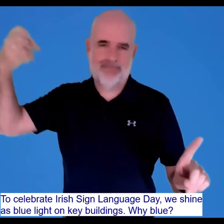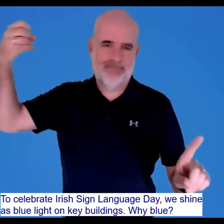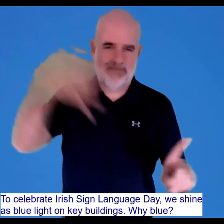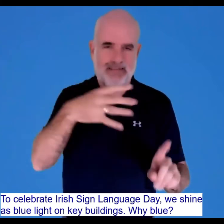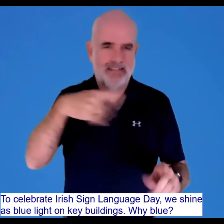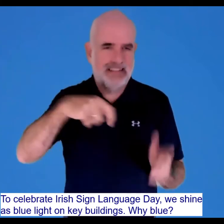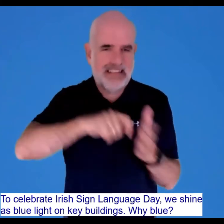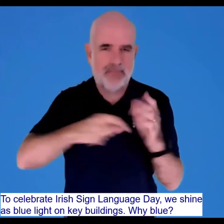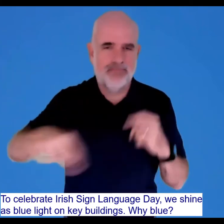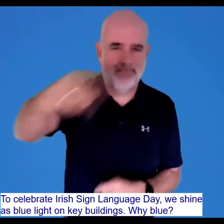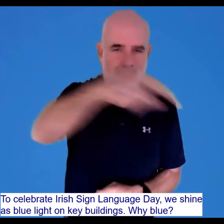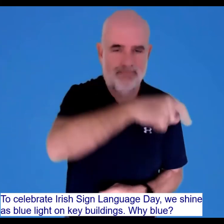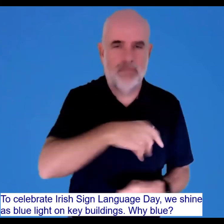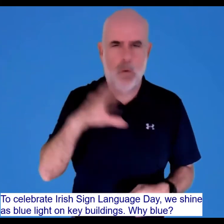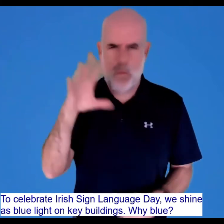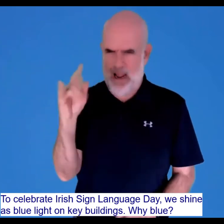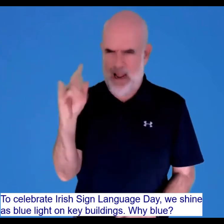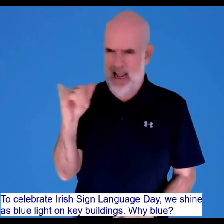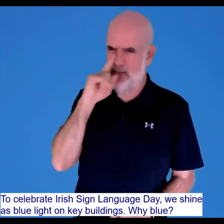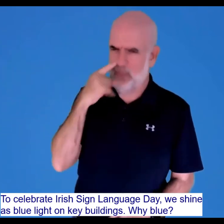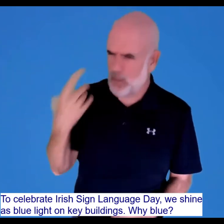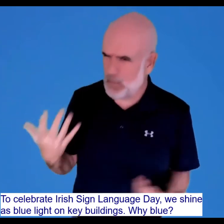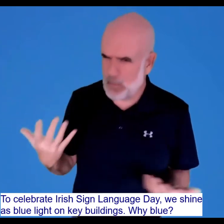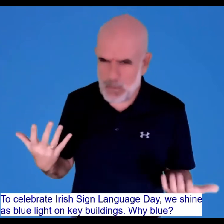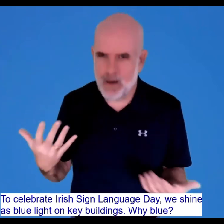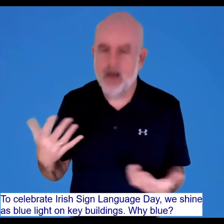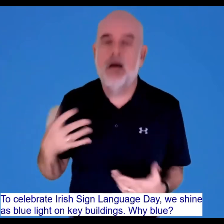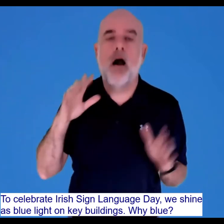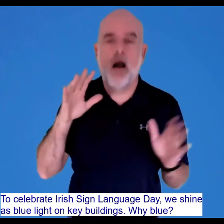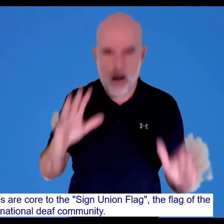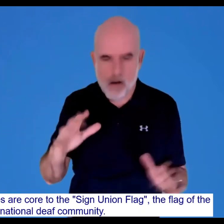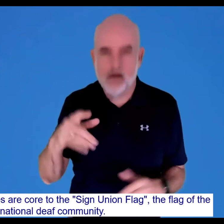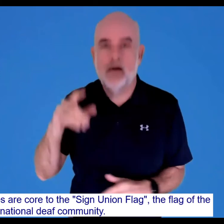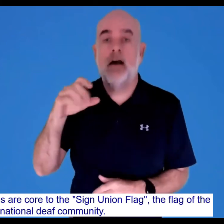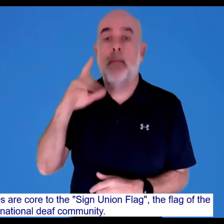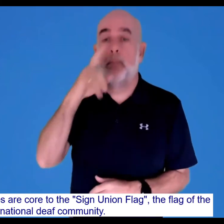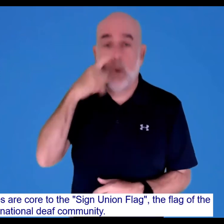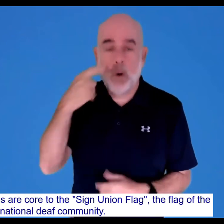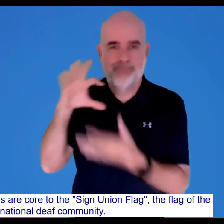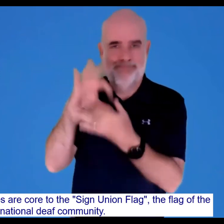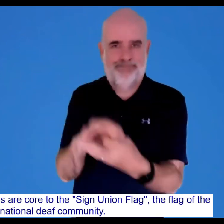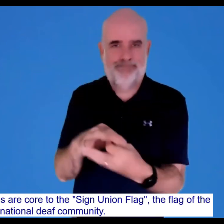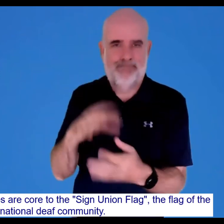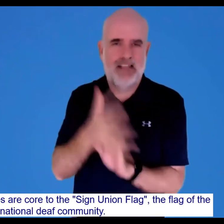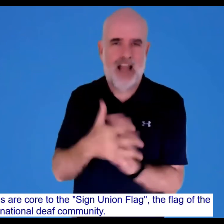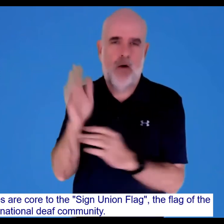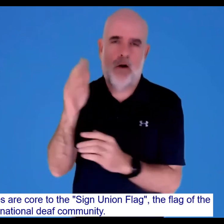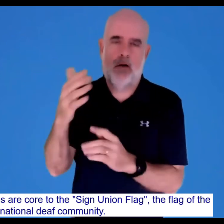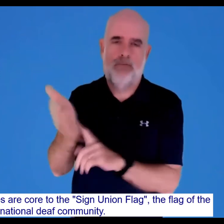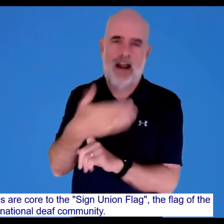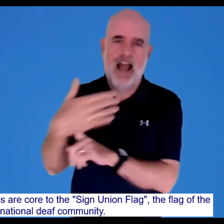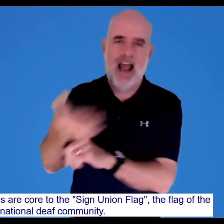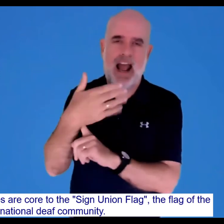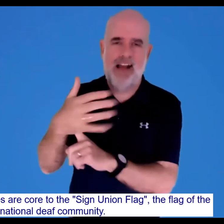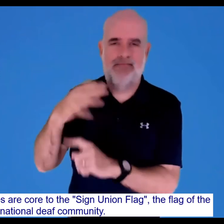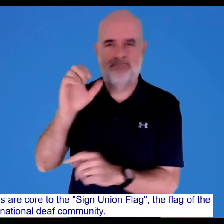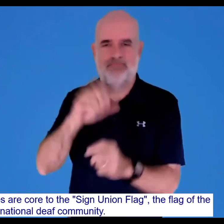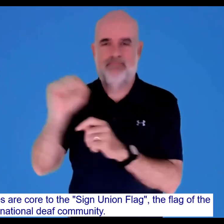blue light on key buildings. Why blue? Blues are central to the Sign Union flag,